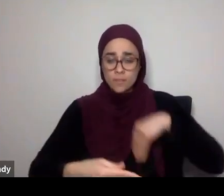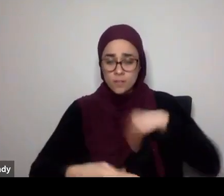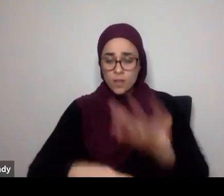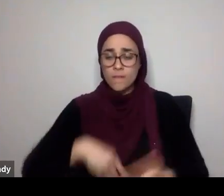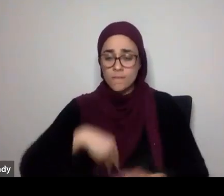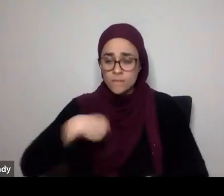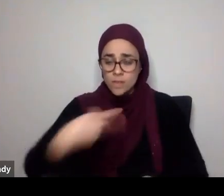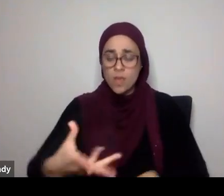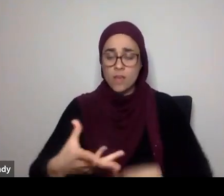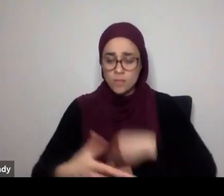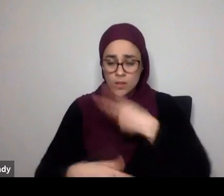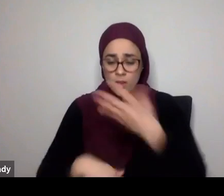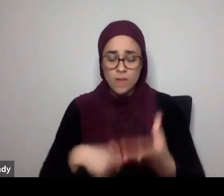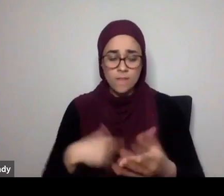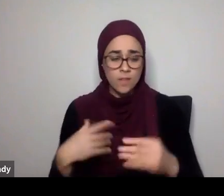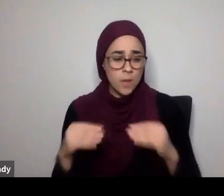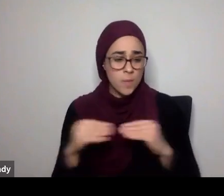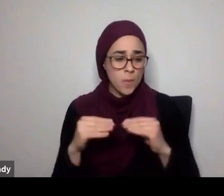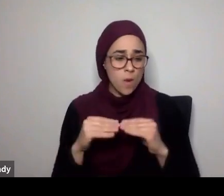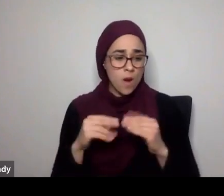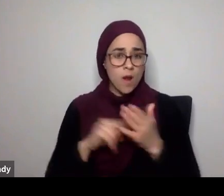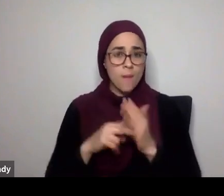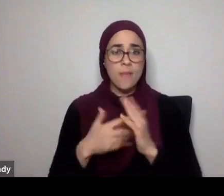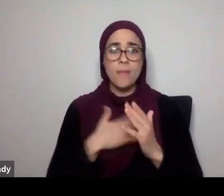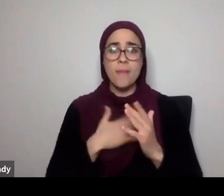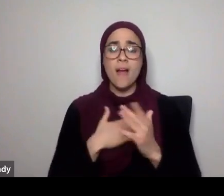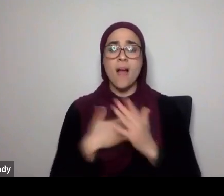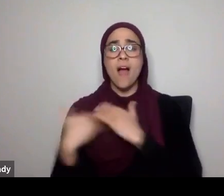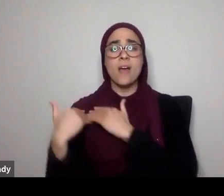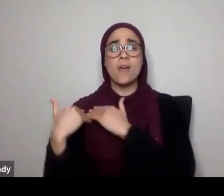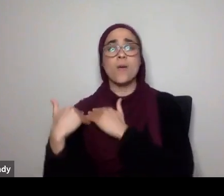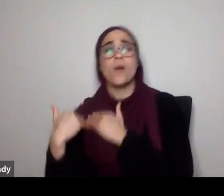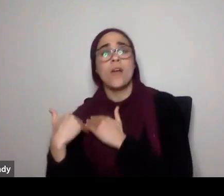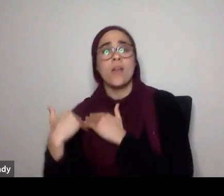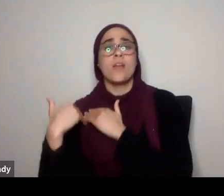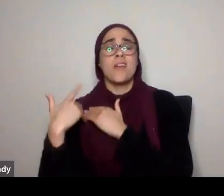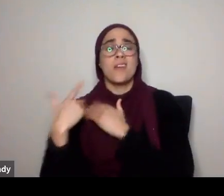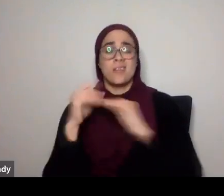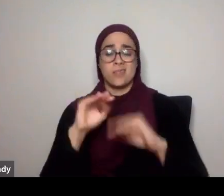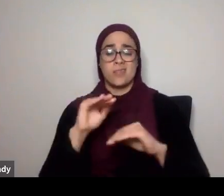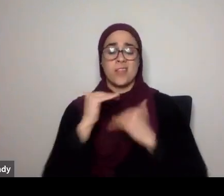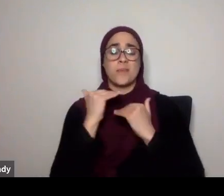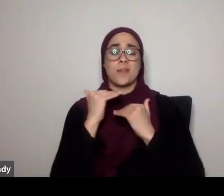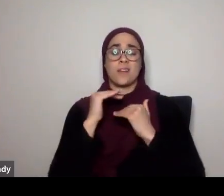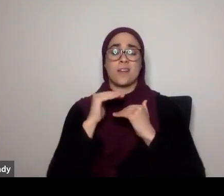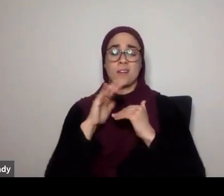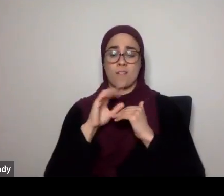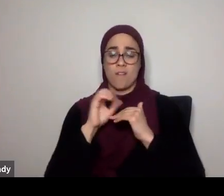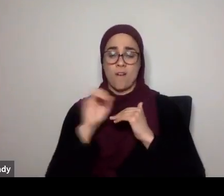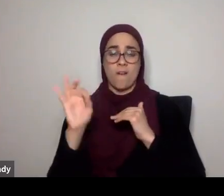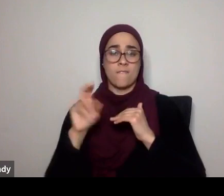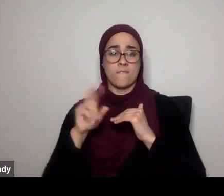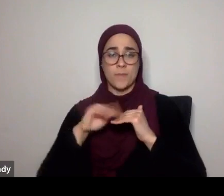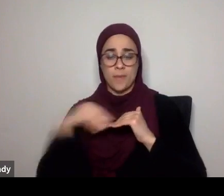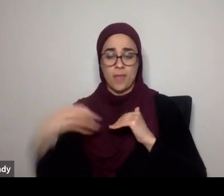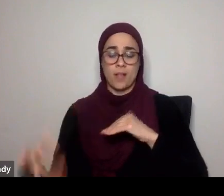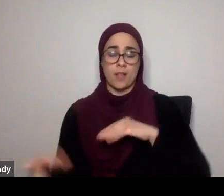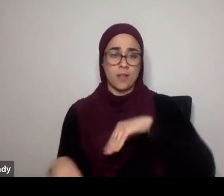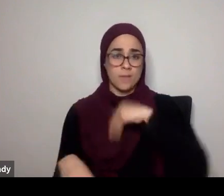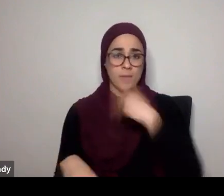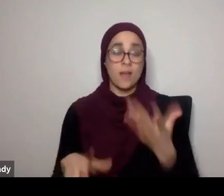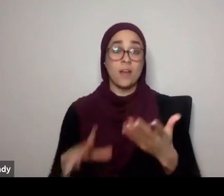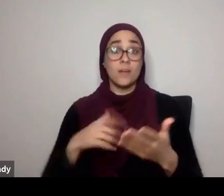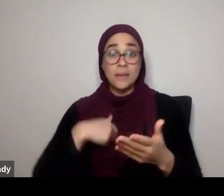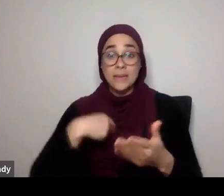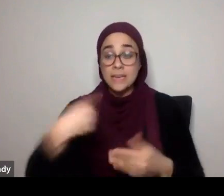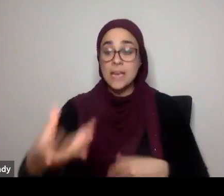weighing myself, like I'm removing the weight, that's limiting me, that is weighing me down, so to give, is to set